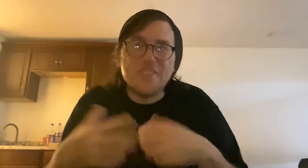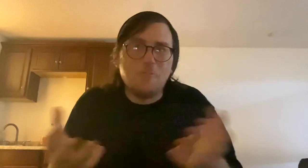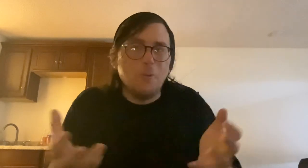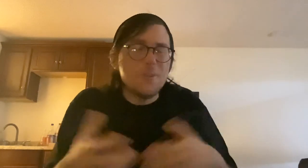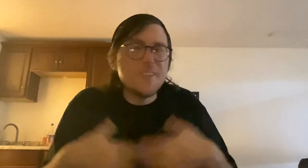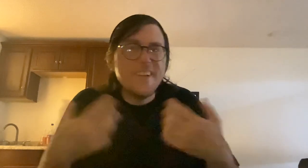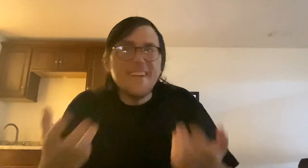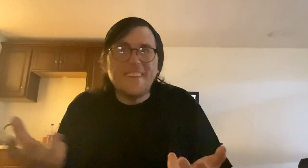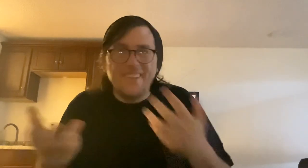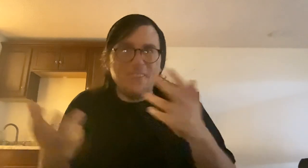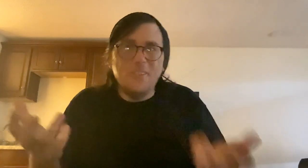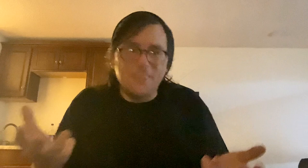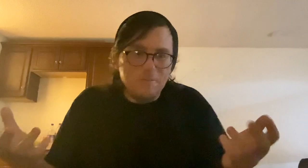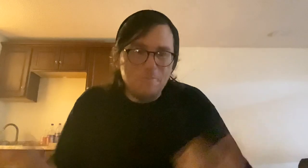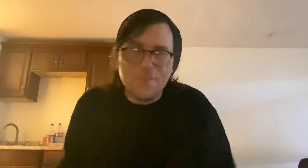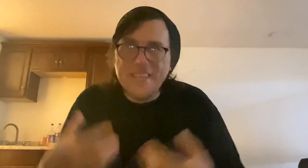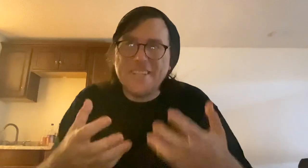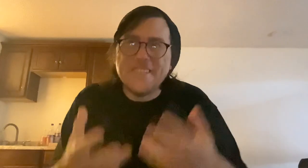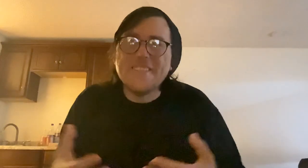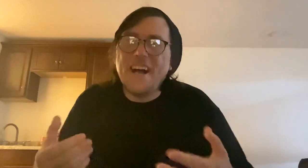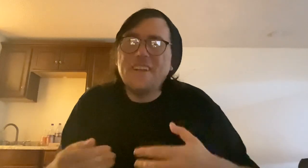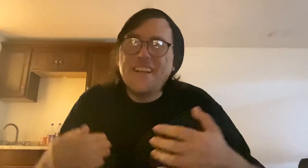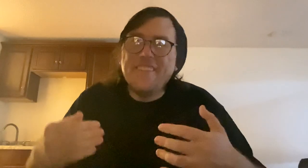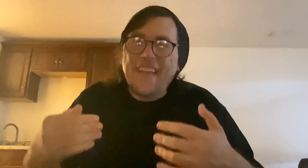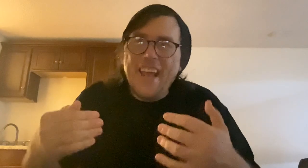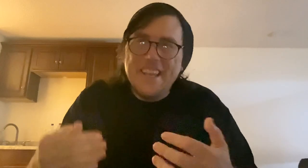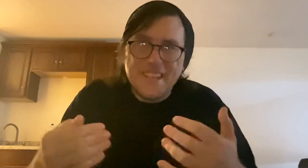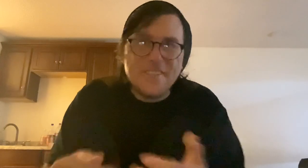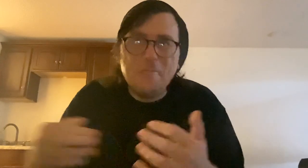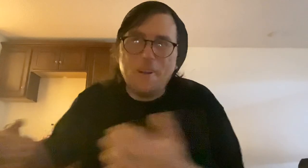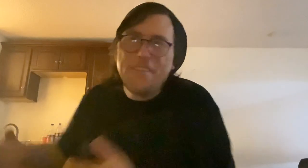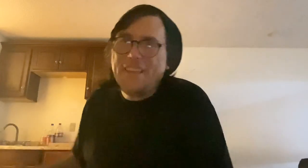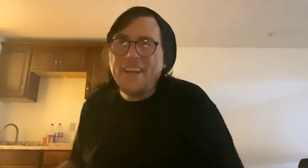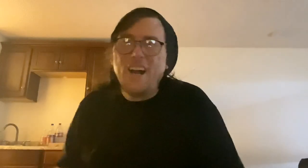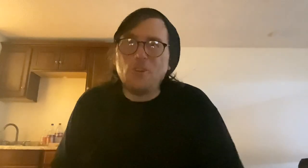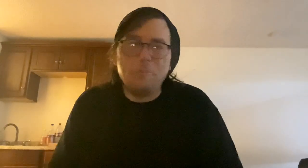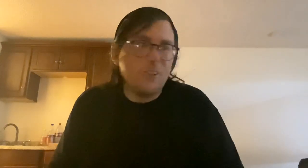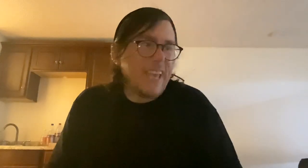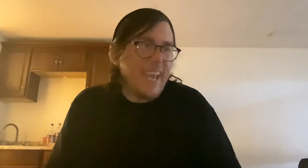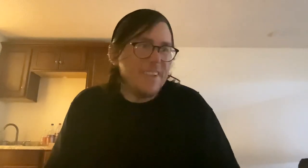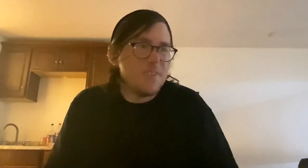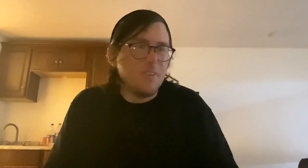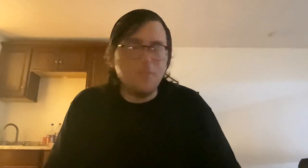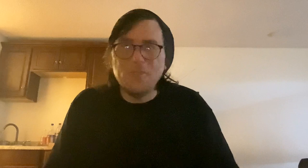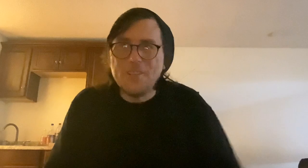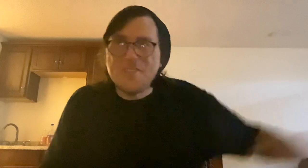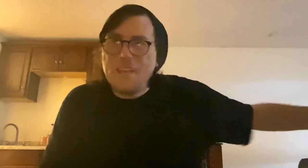and rules, legal proceedings and stuff. That is different than a criminal case. And the same